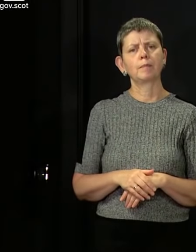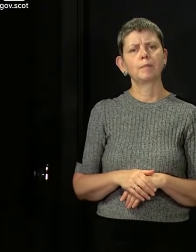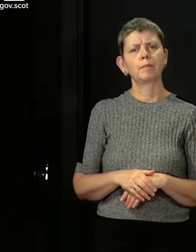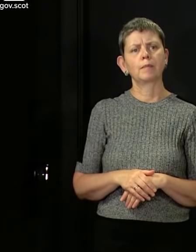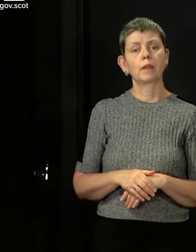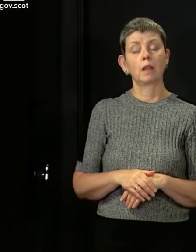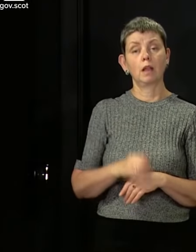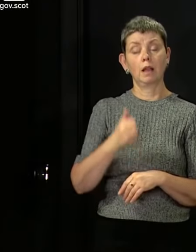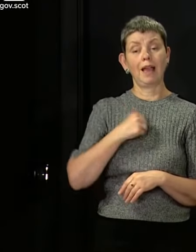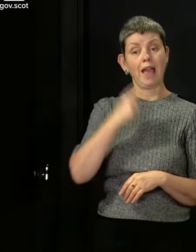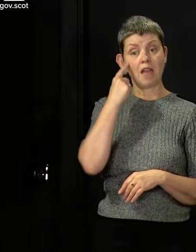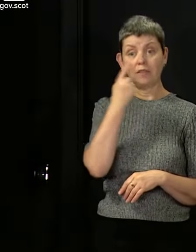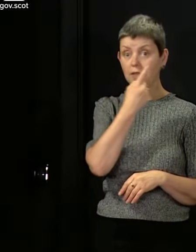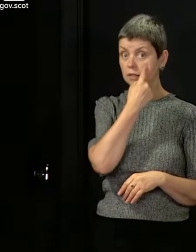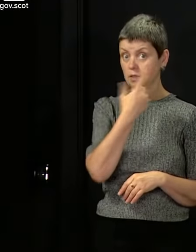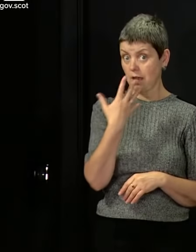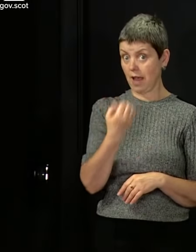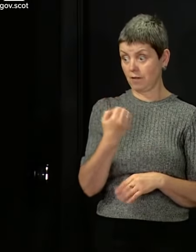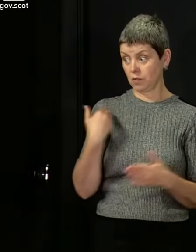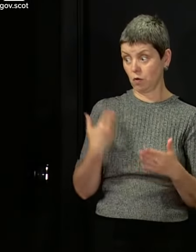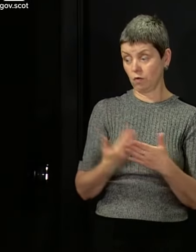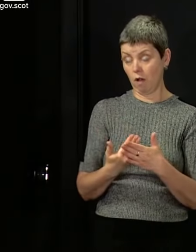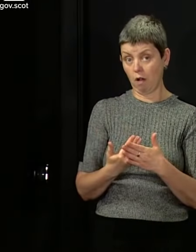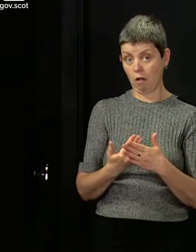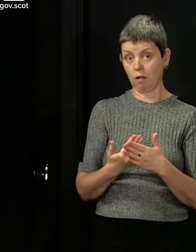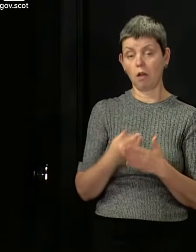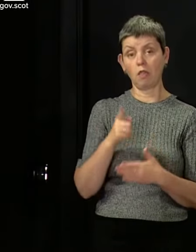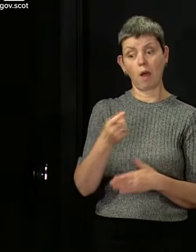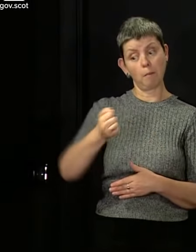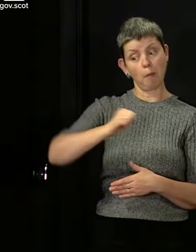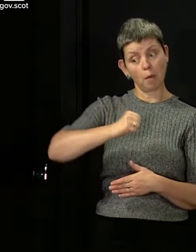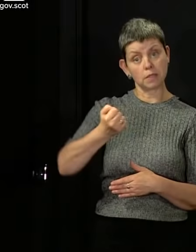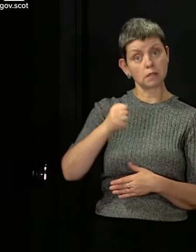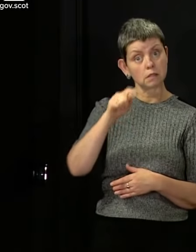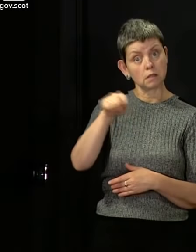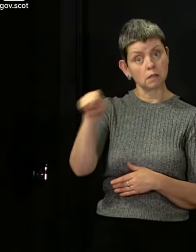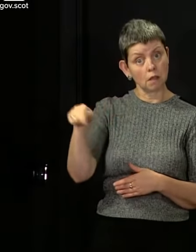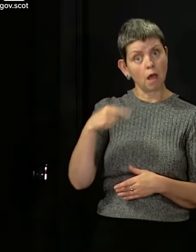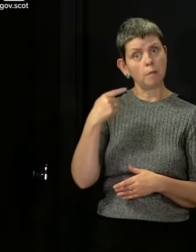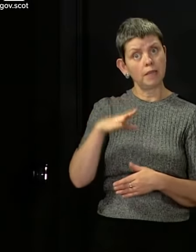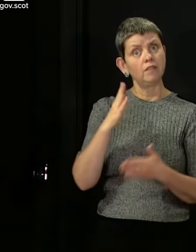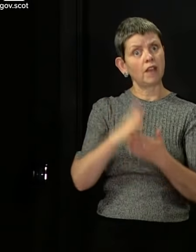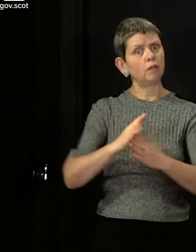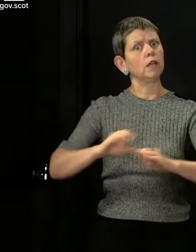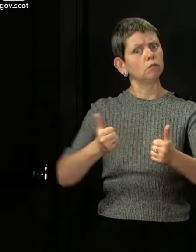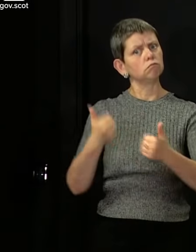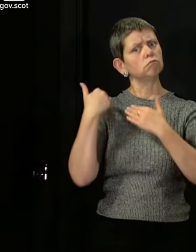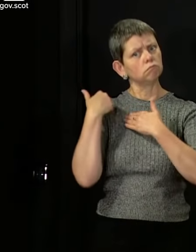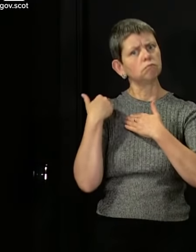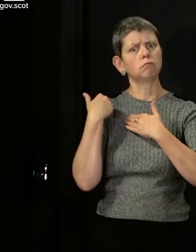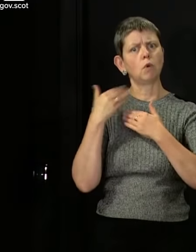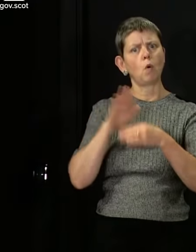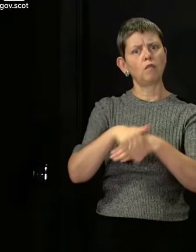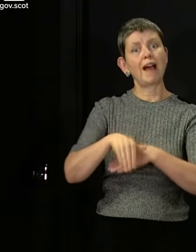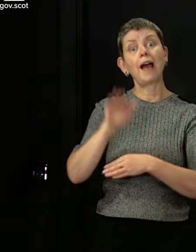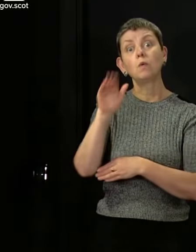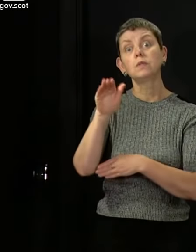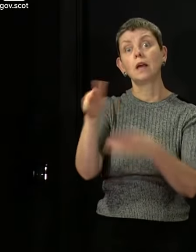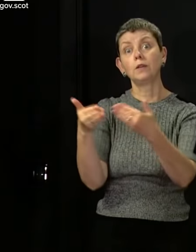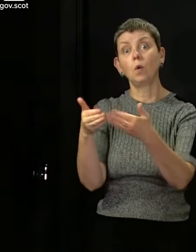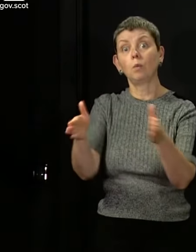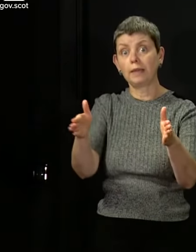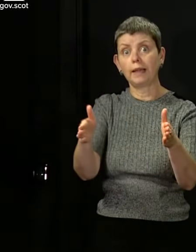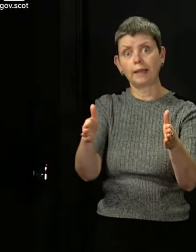The evidence I've got so far is that pubs have been very responsible in the outdoor opening that has been allowed already